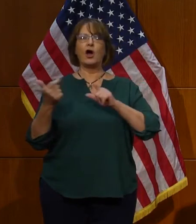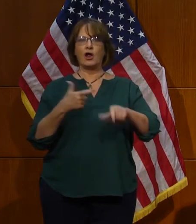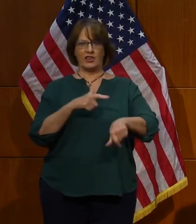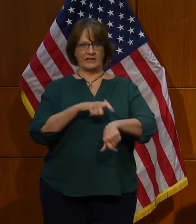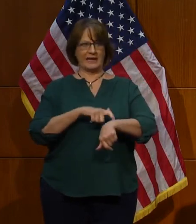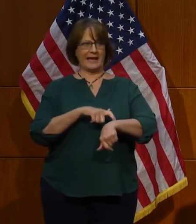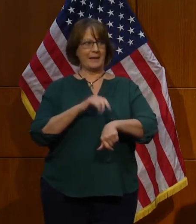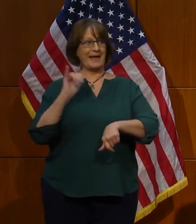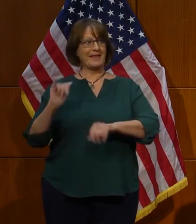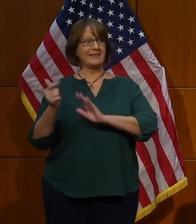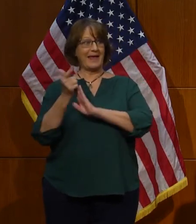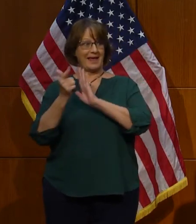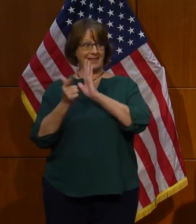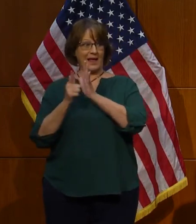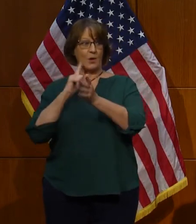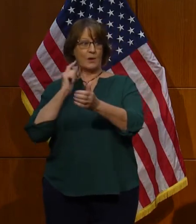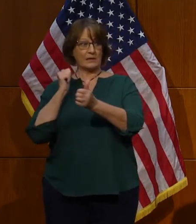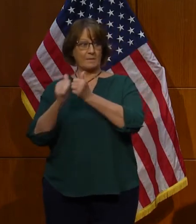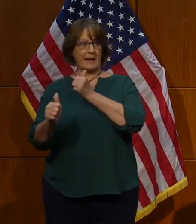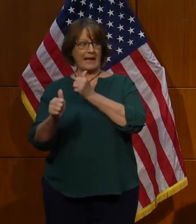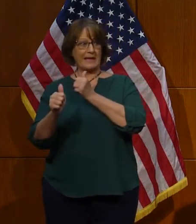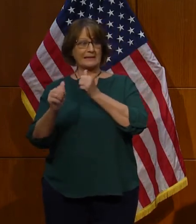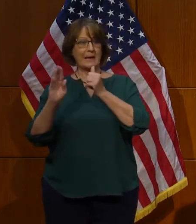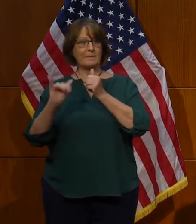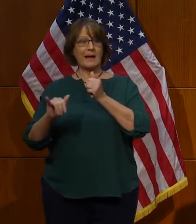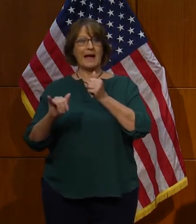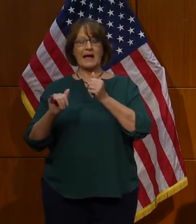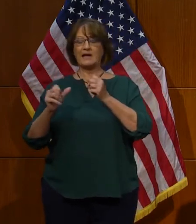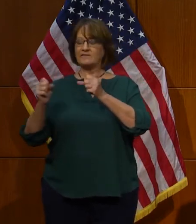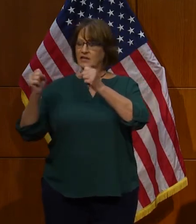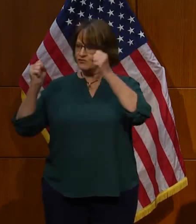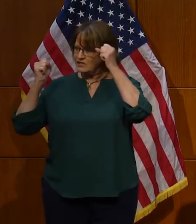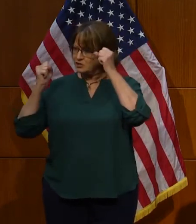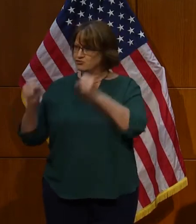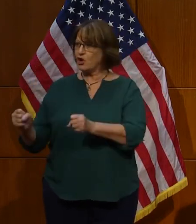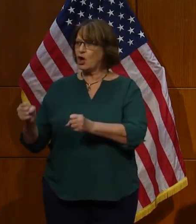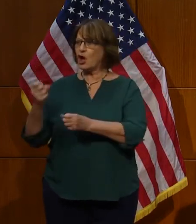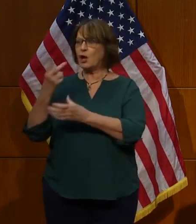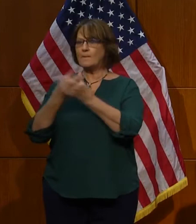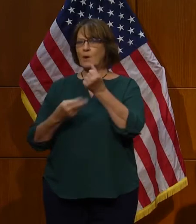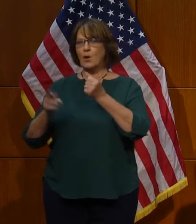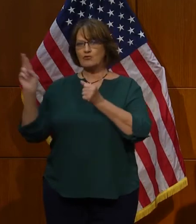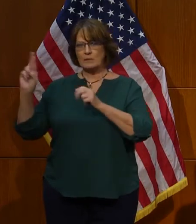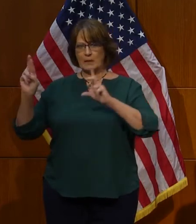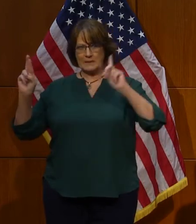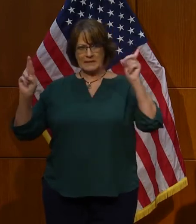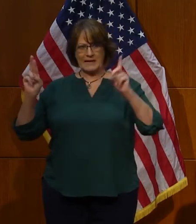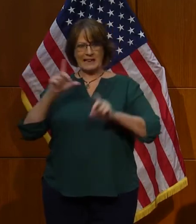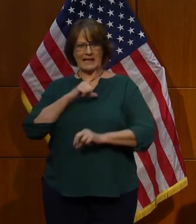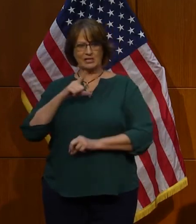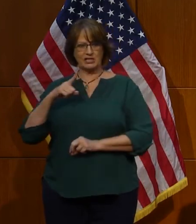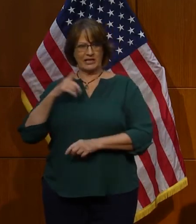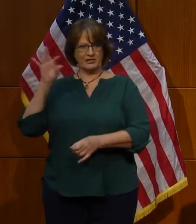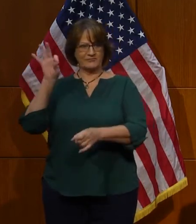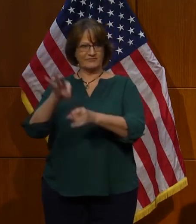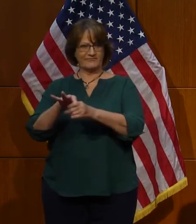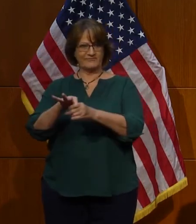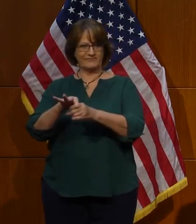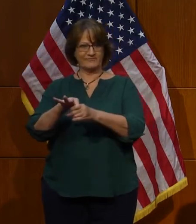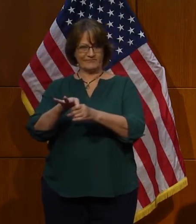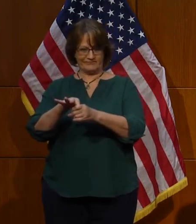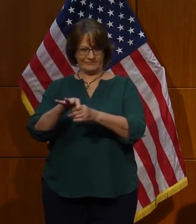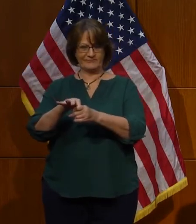was passed by a strong bipartisan vote of the legislature and I expect school